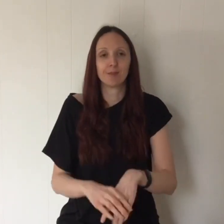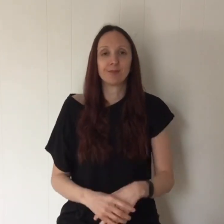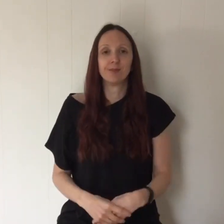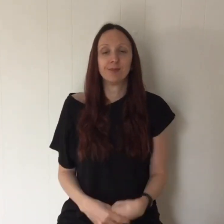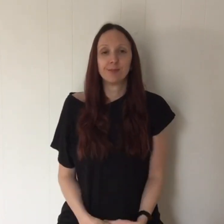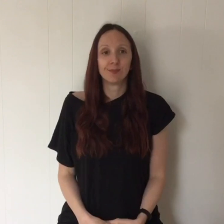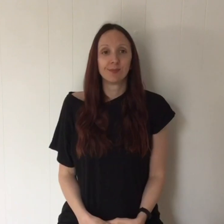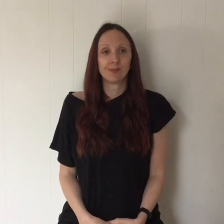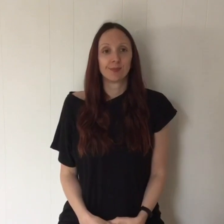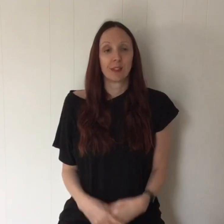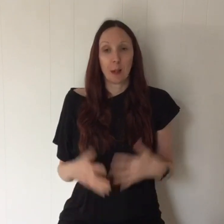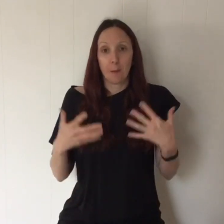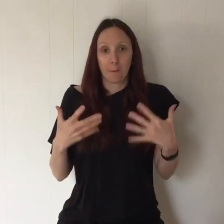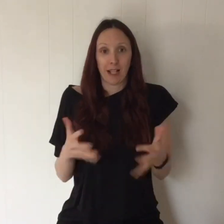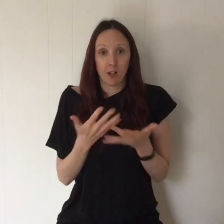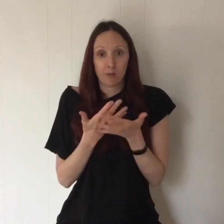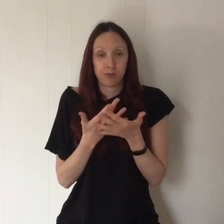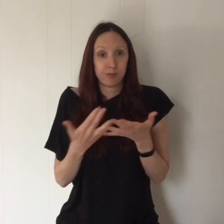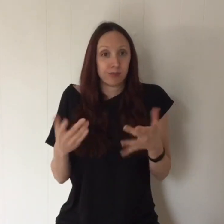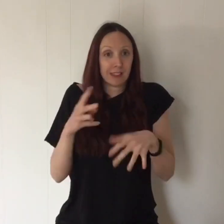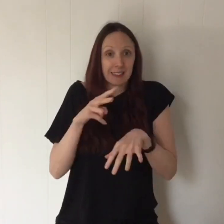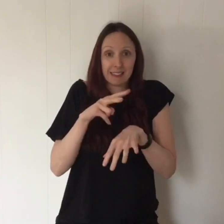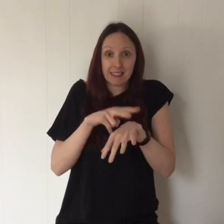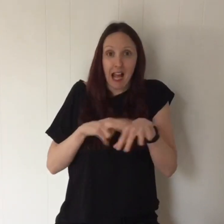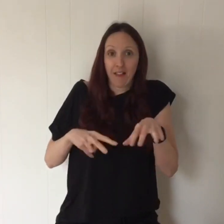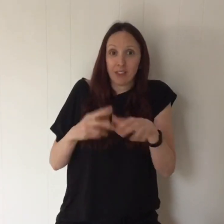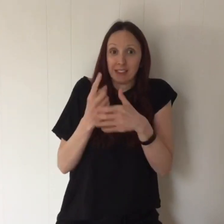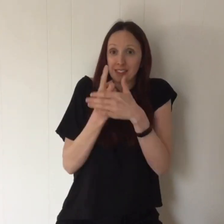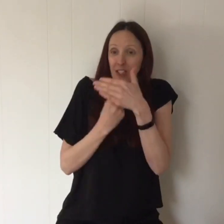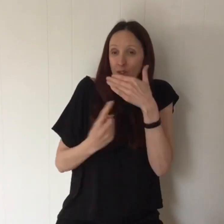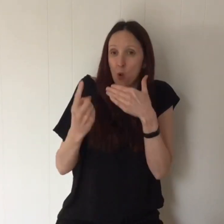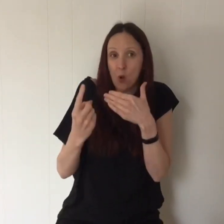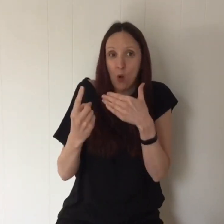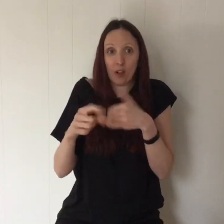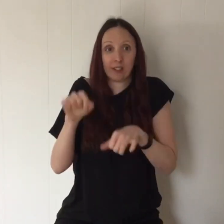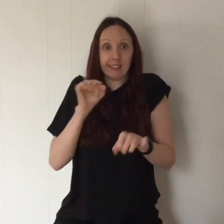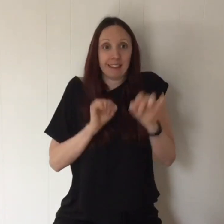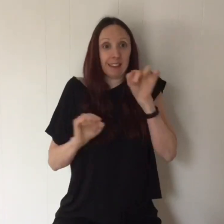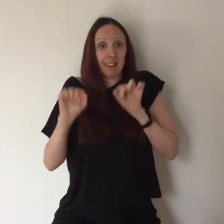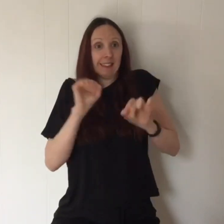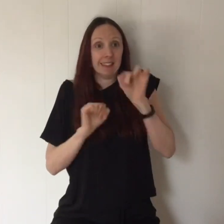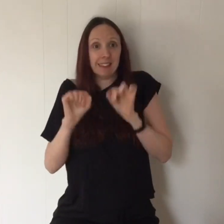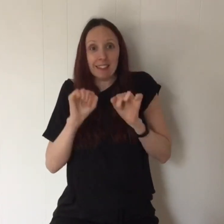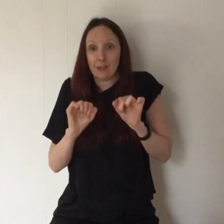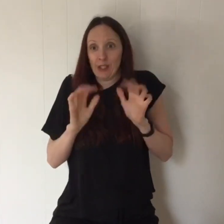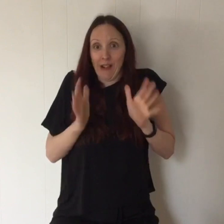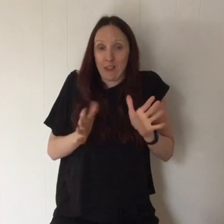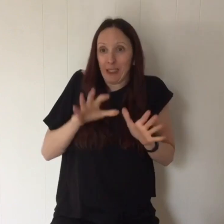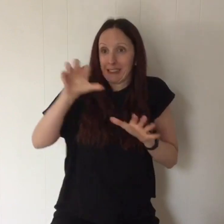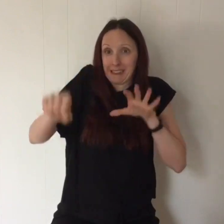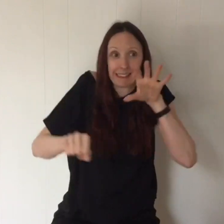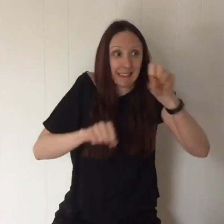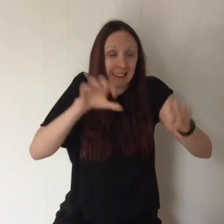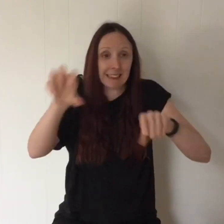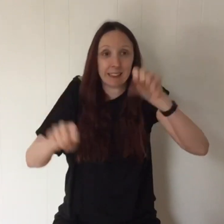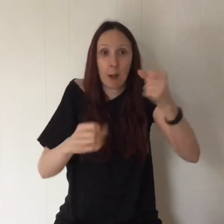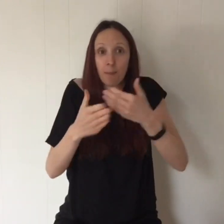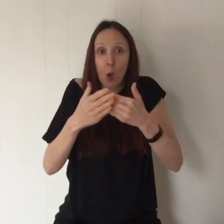as normal, although due to many staff self-isolating or shielding, staff